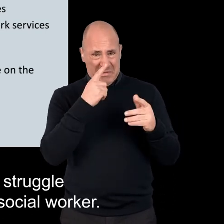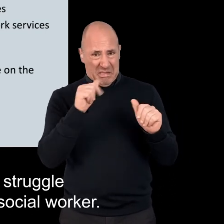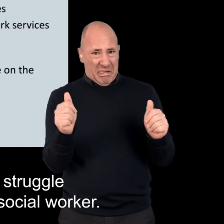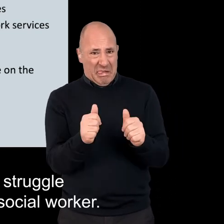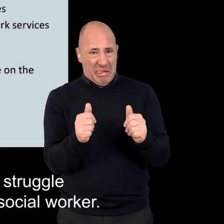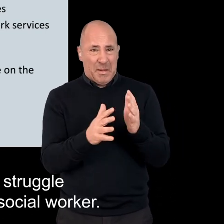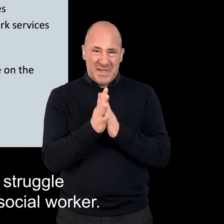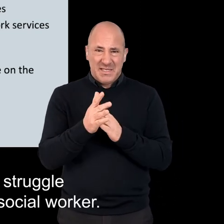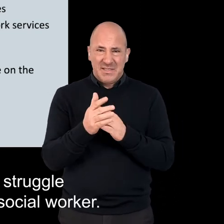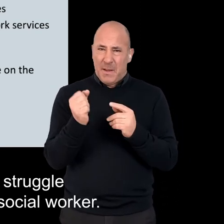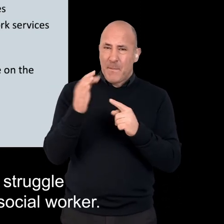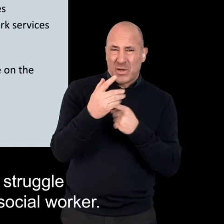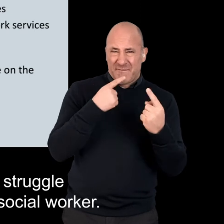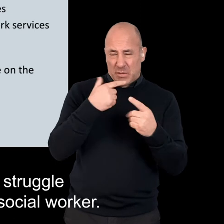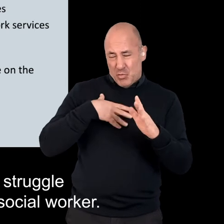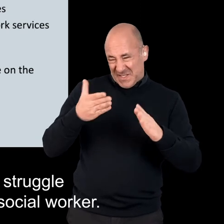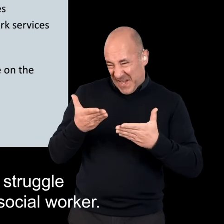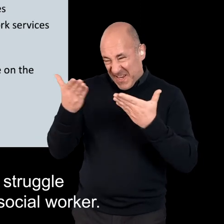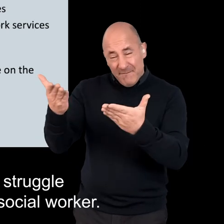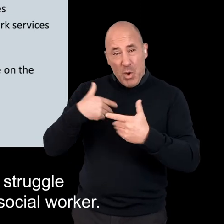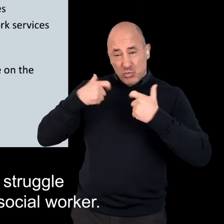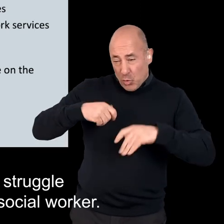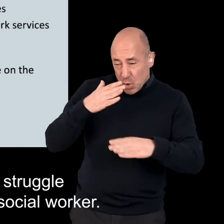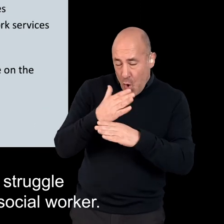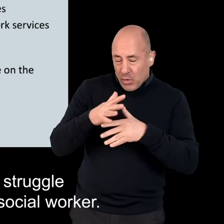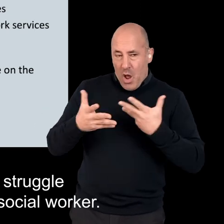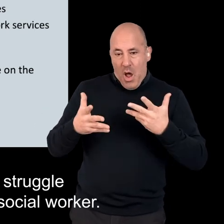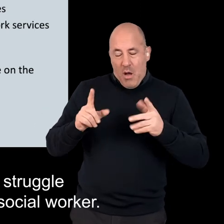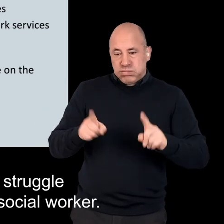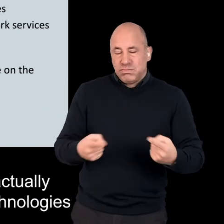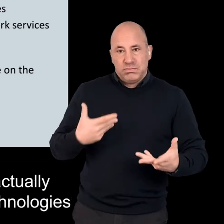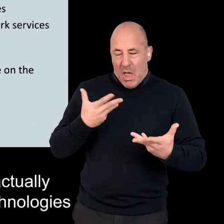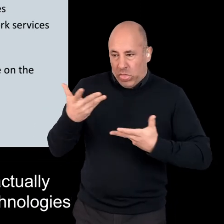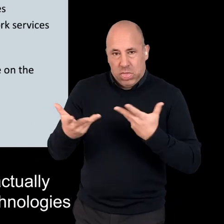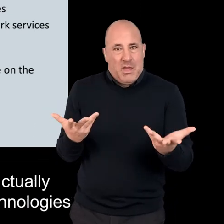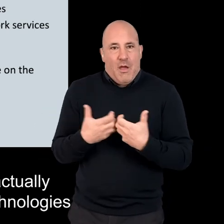choice means they may struggle to share important information with their social worker.